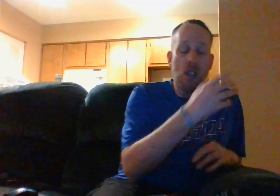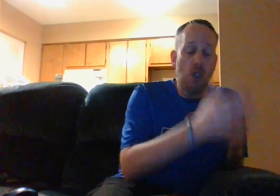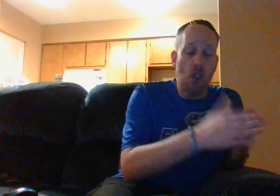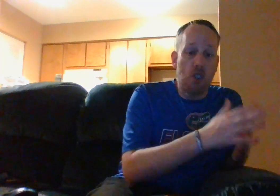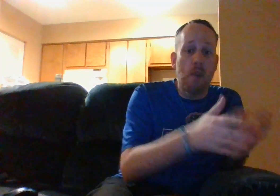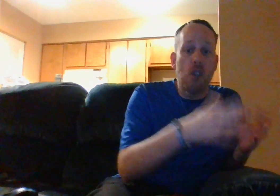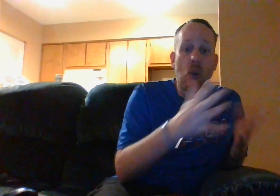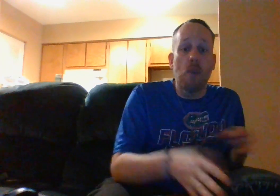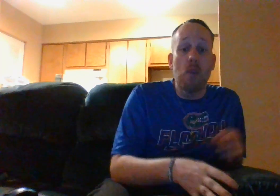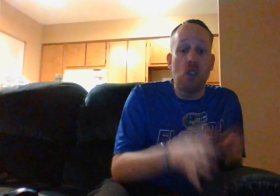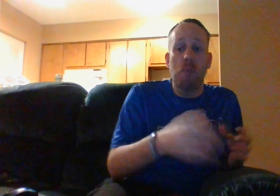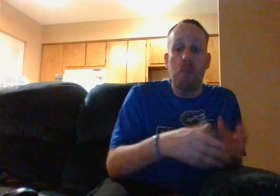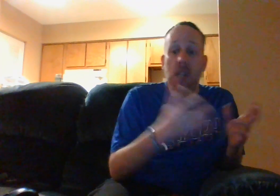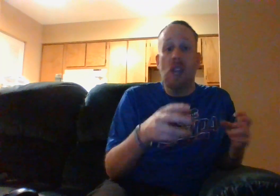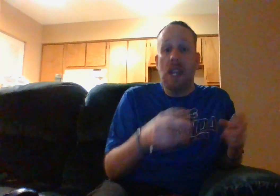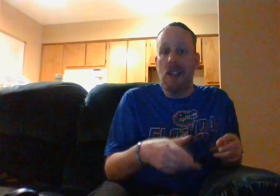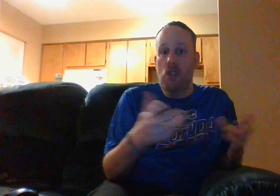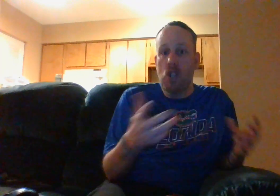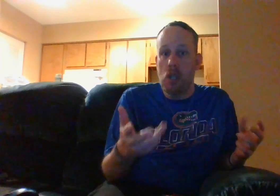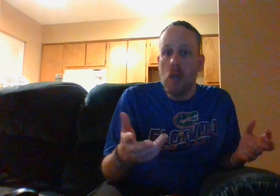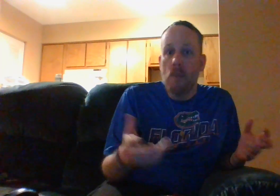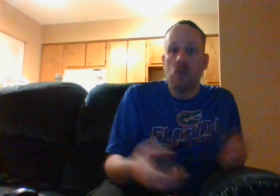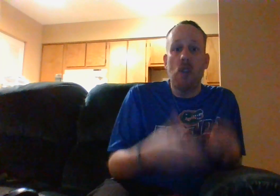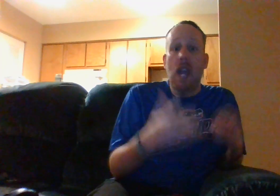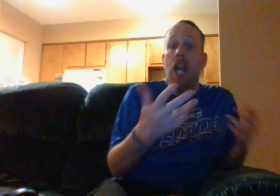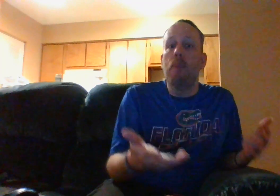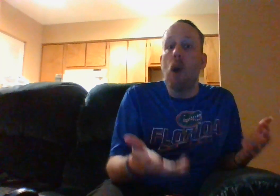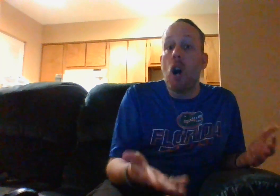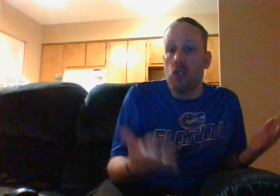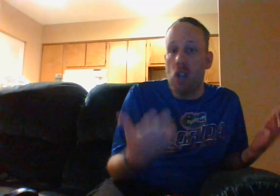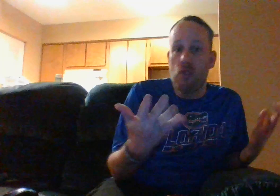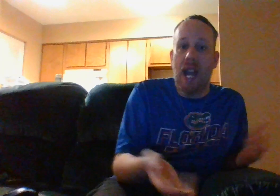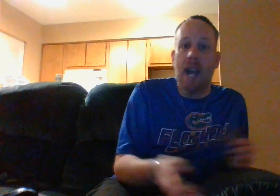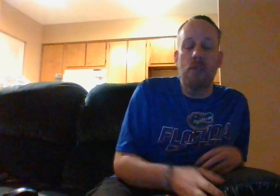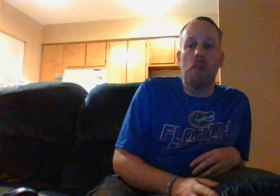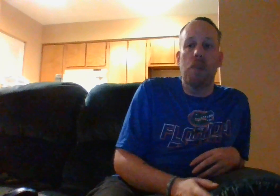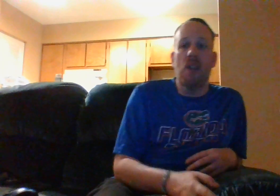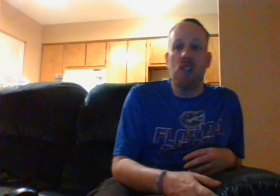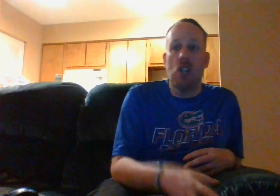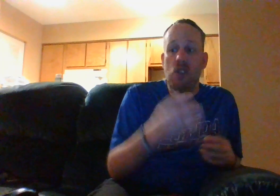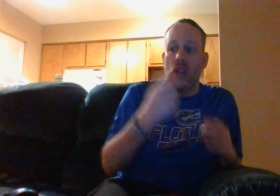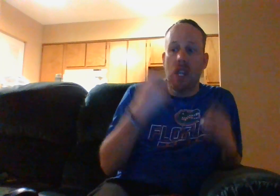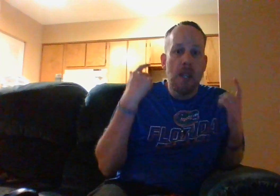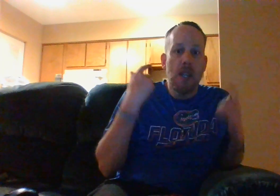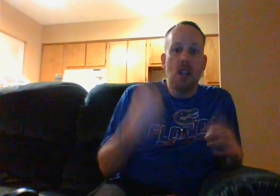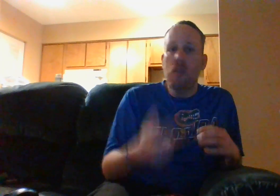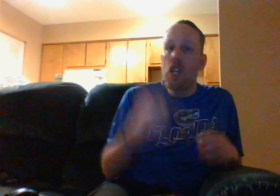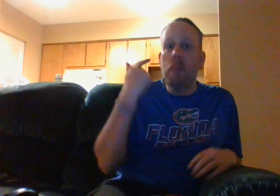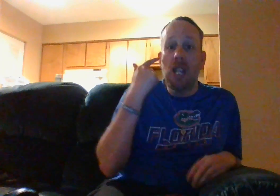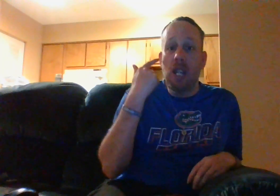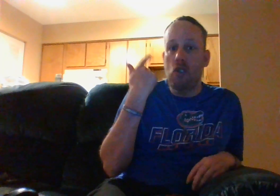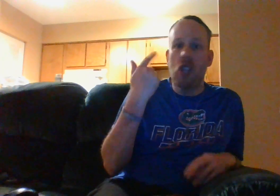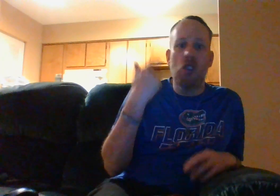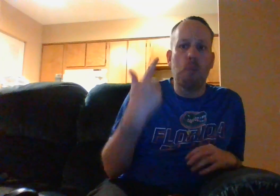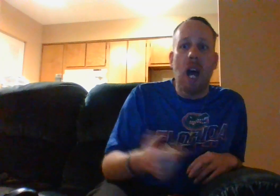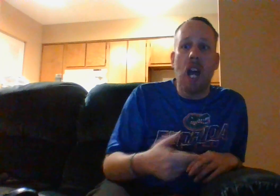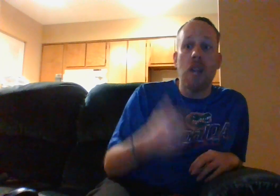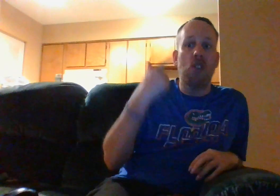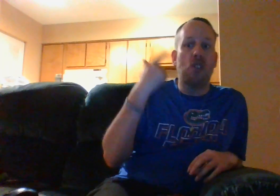you know chairman duran which just means that he's the the head boss of zach and stuff like that because he's like nibbling shin's mind and